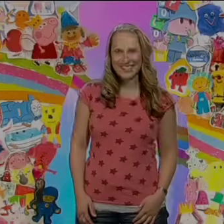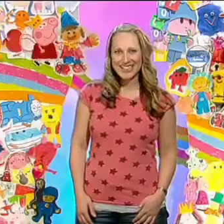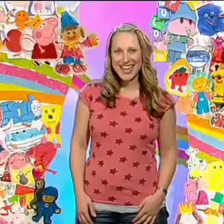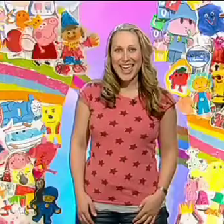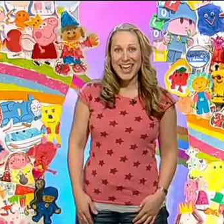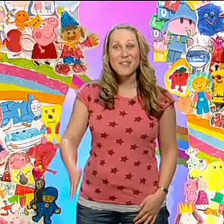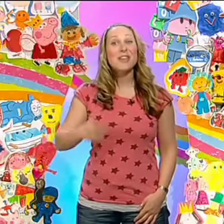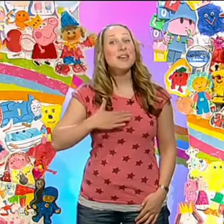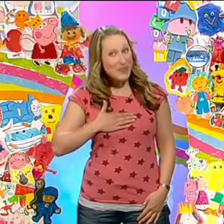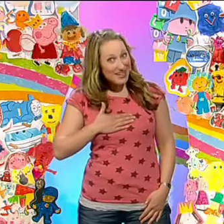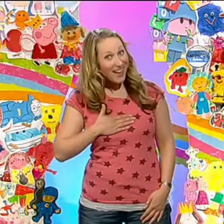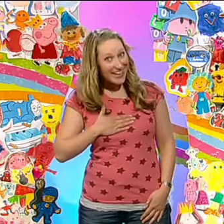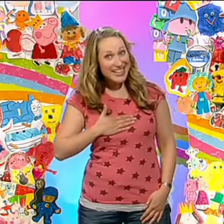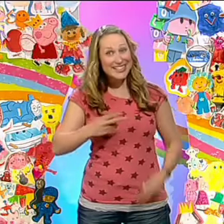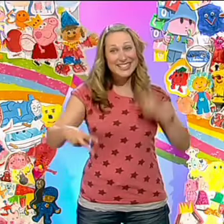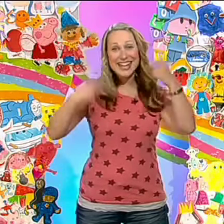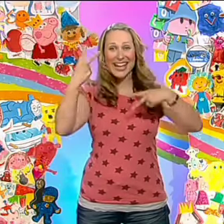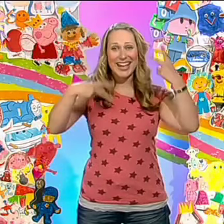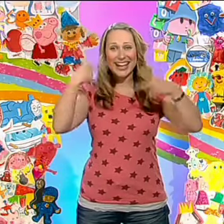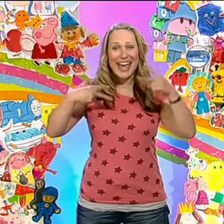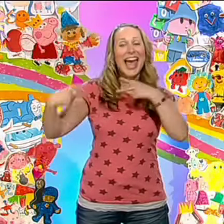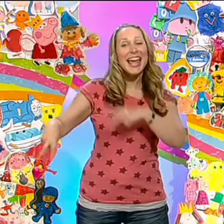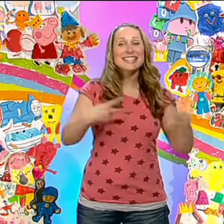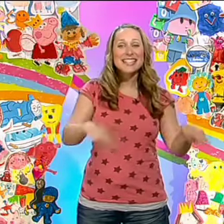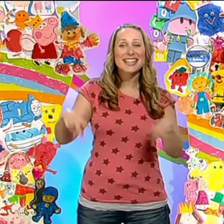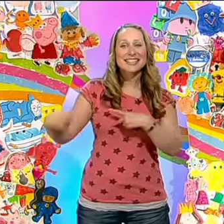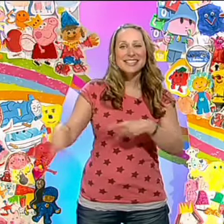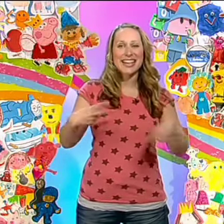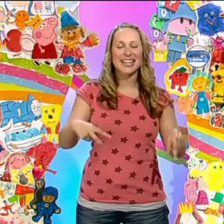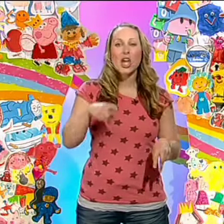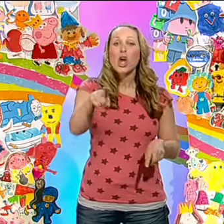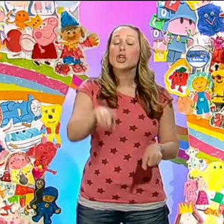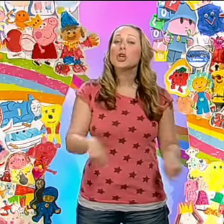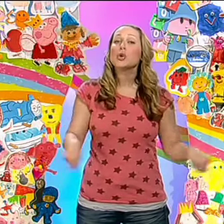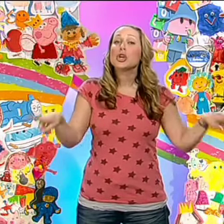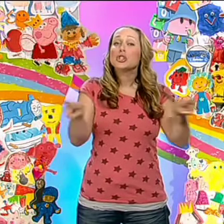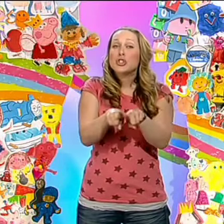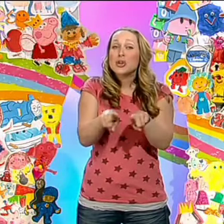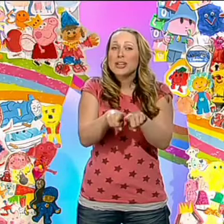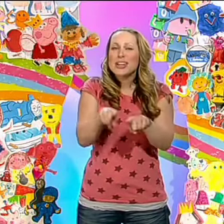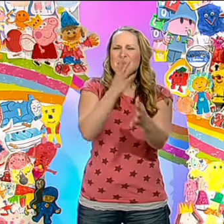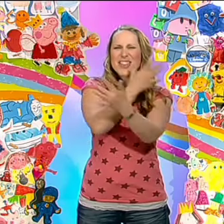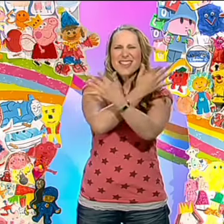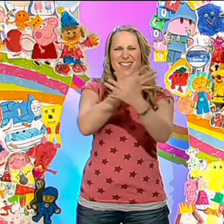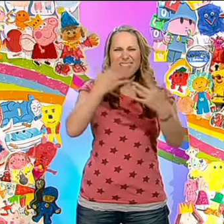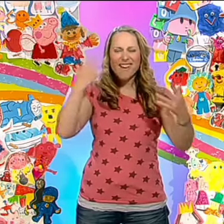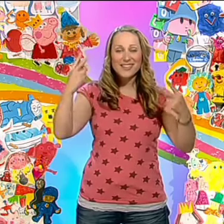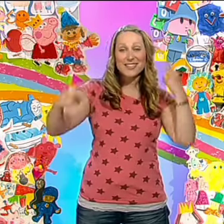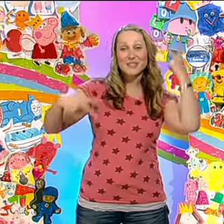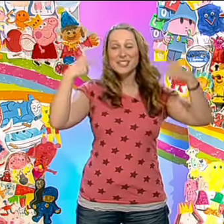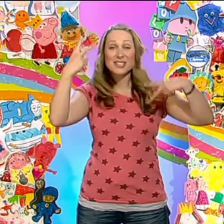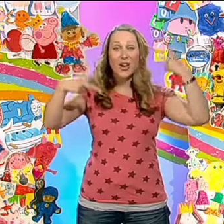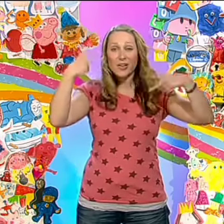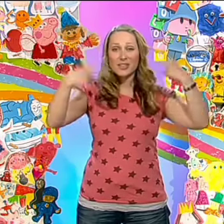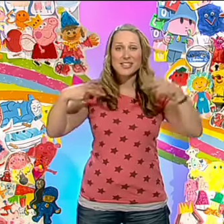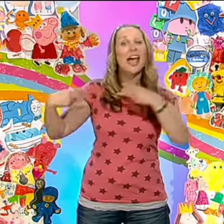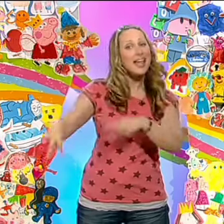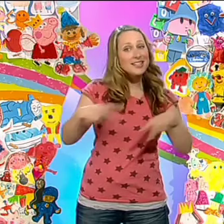If you like singing and dancing, you can join in with lots of songs and